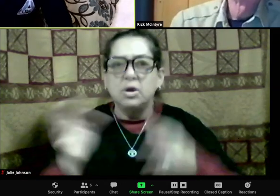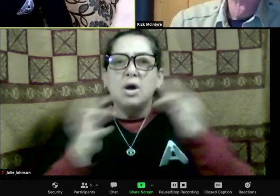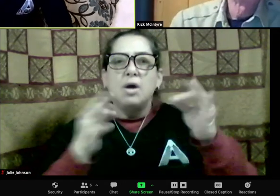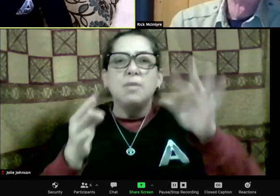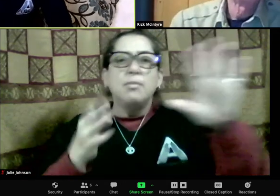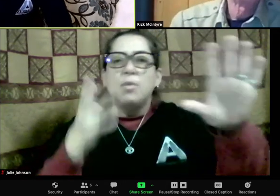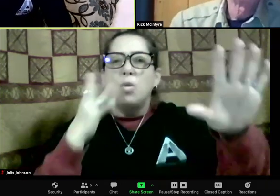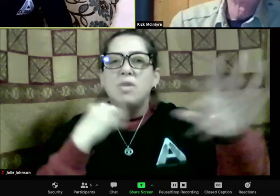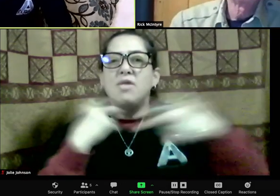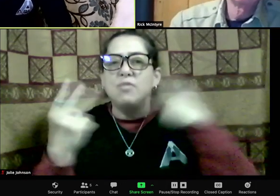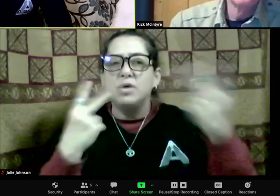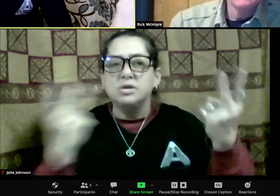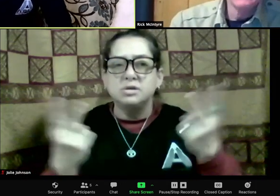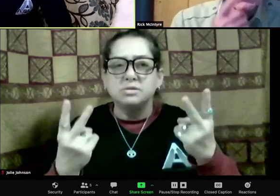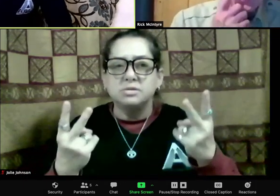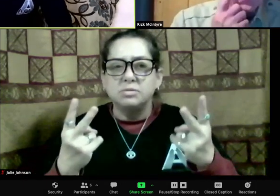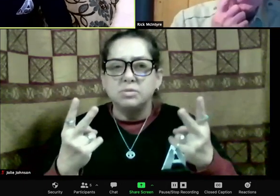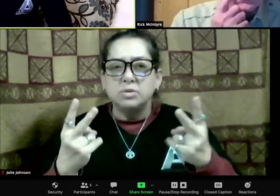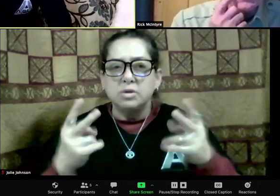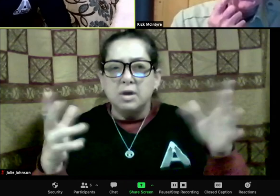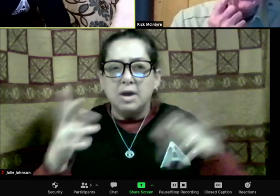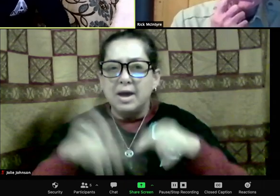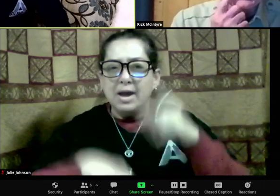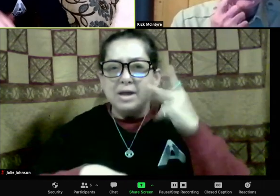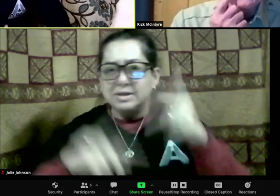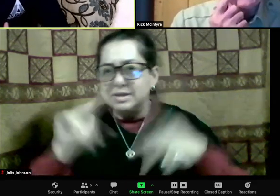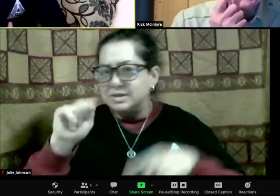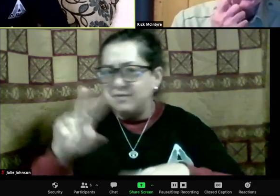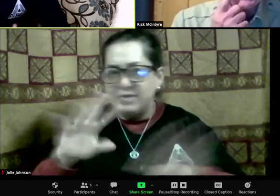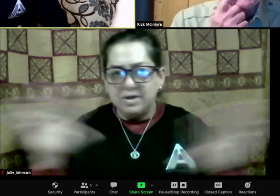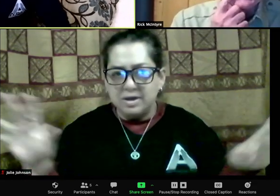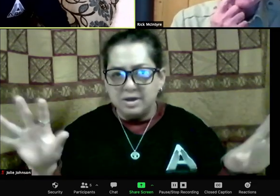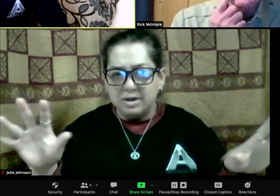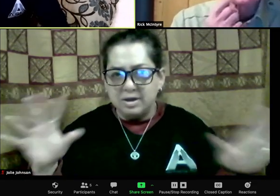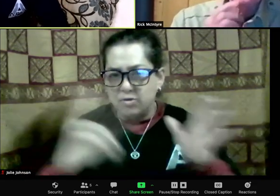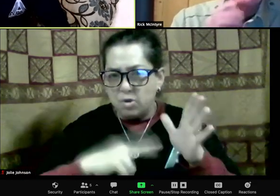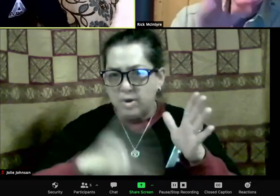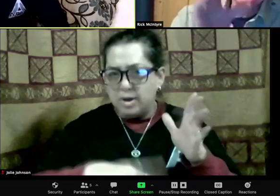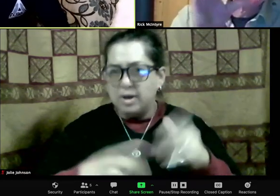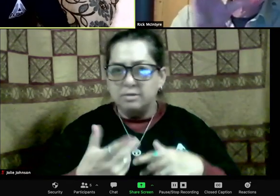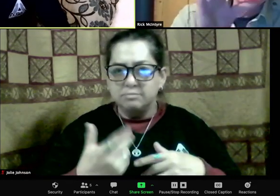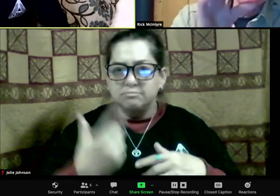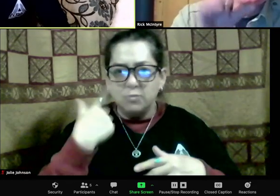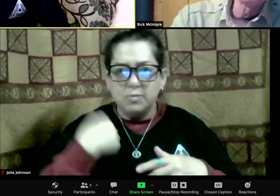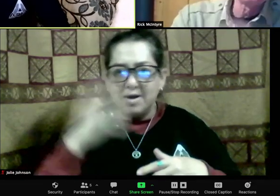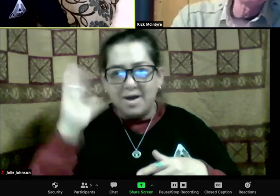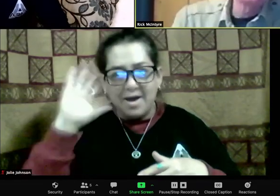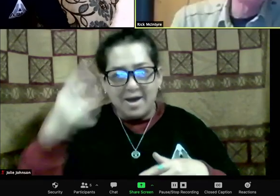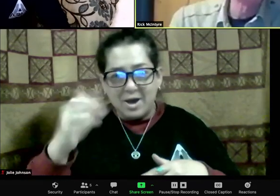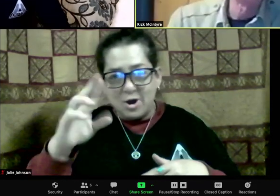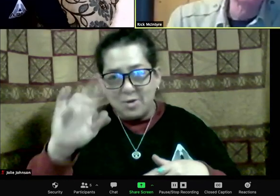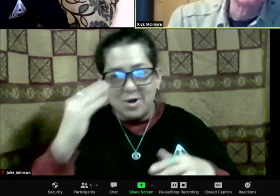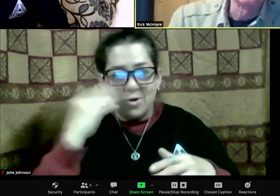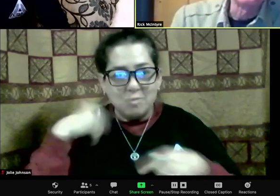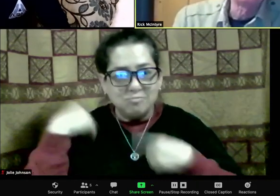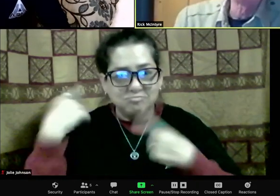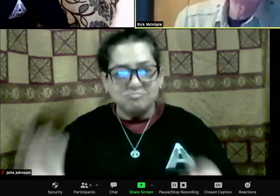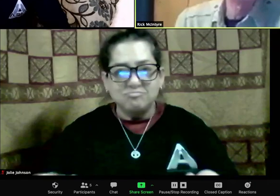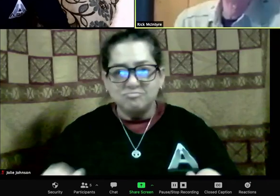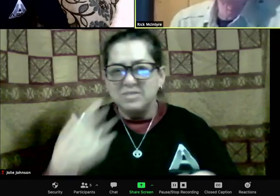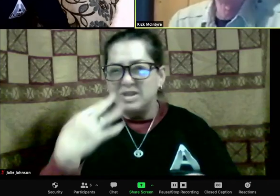you would tell everyone about number seven. Who would like to know? seven? Okay.